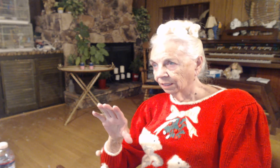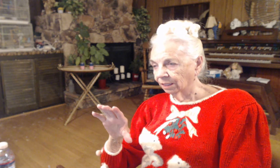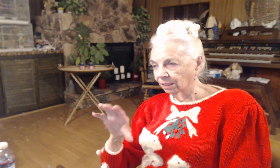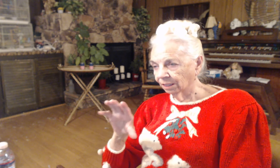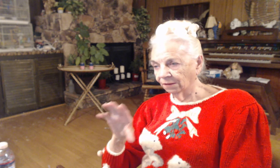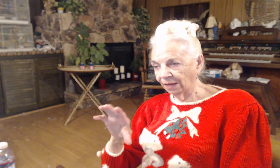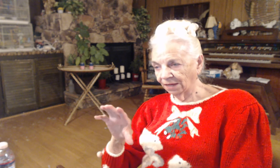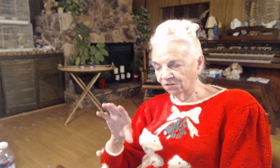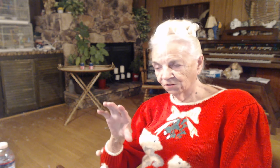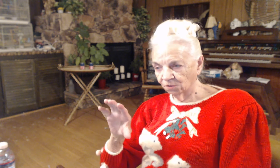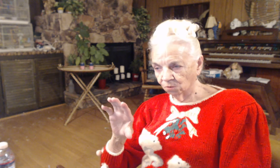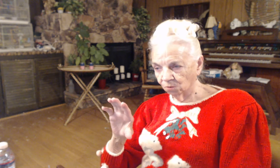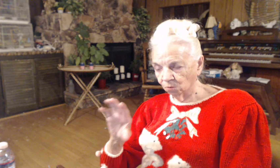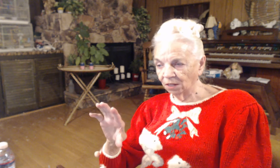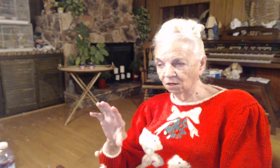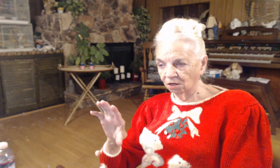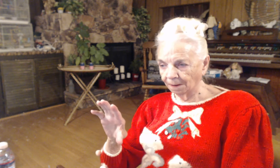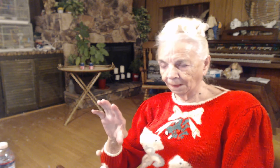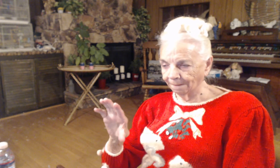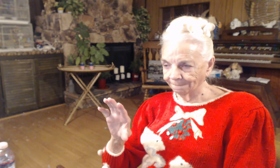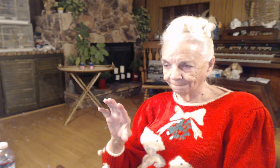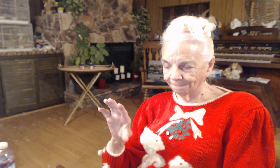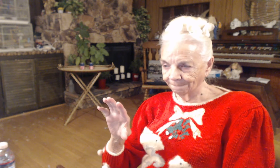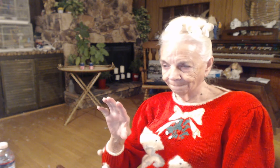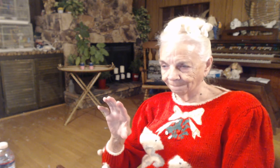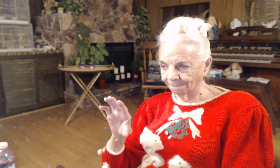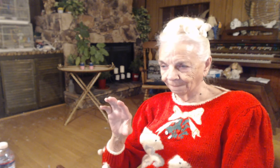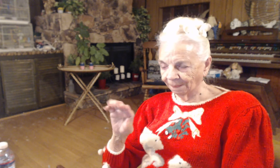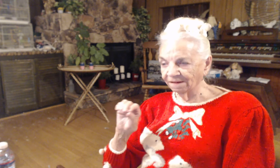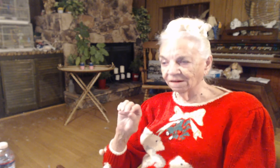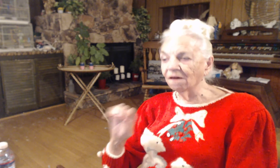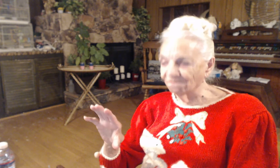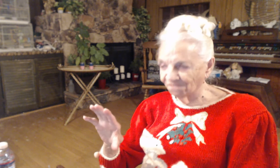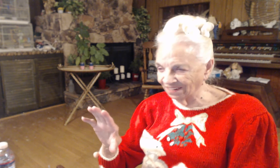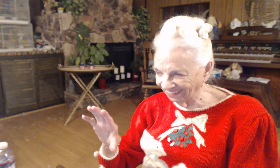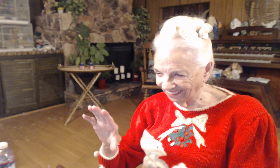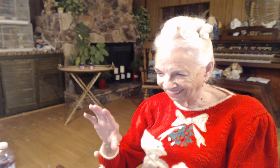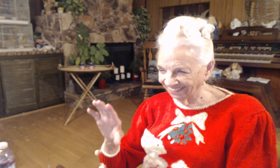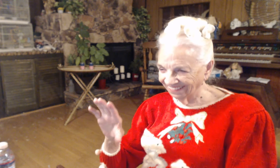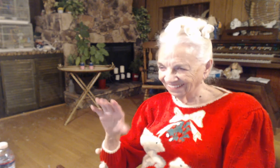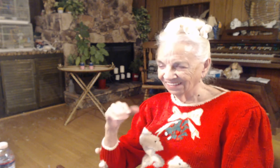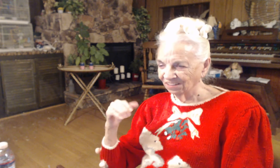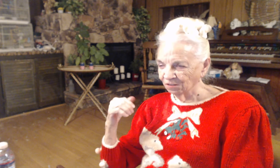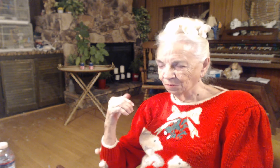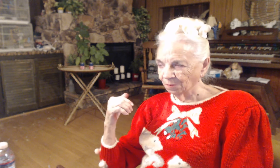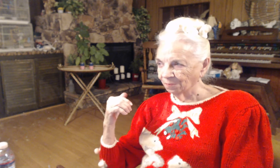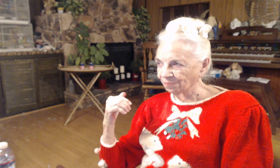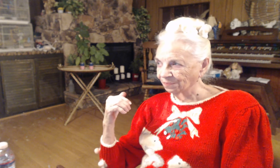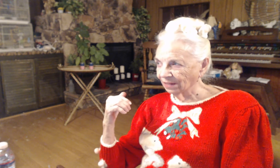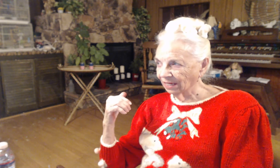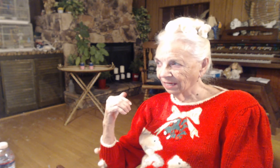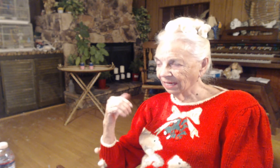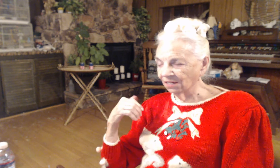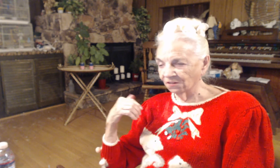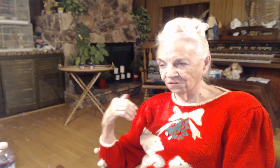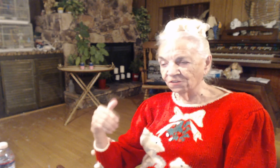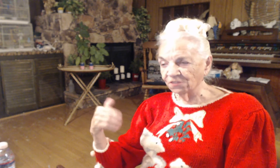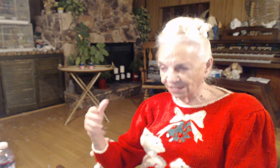That's where the ump in a successful